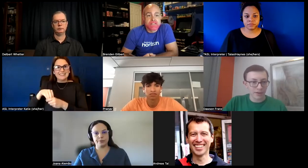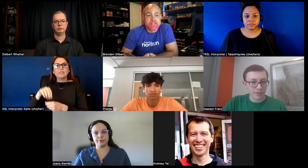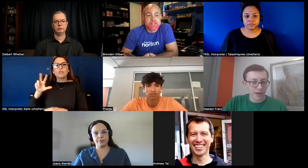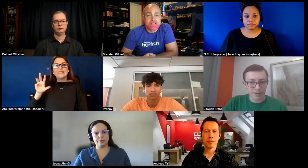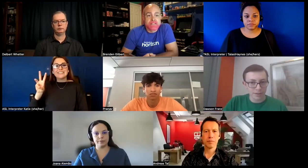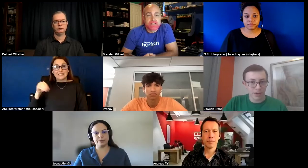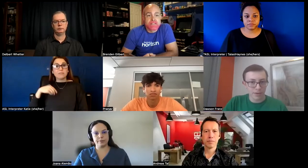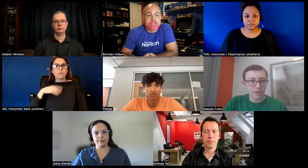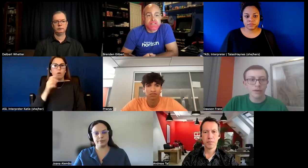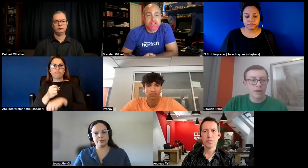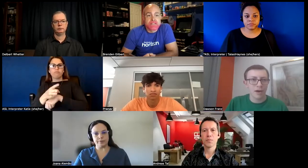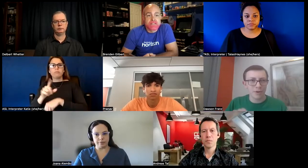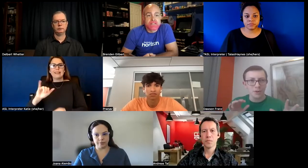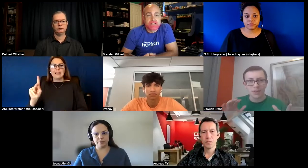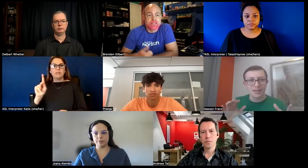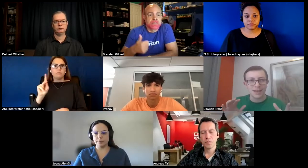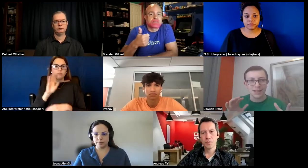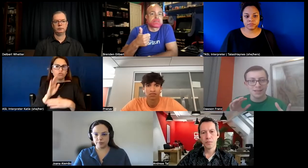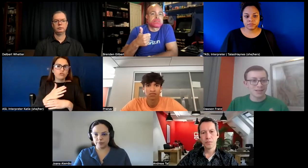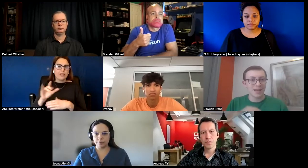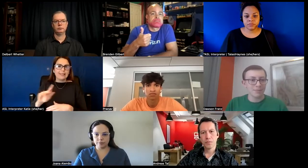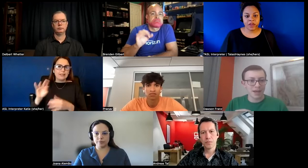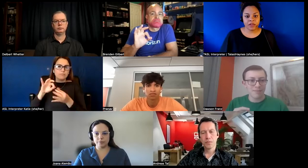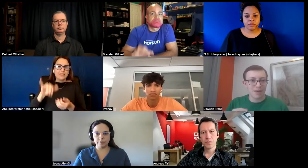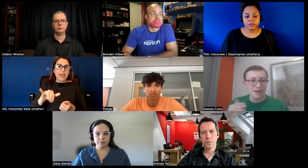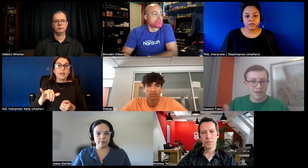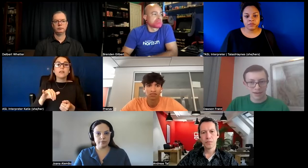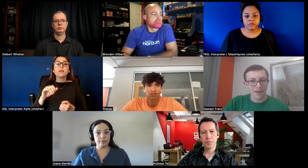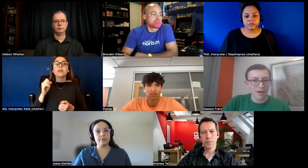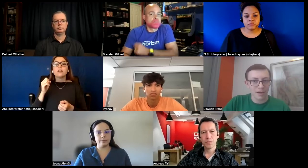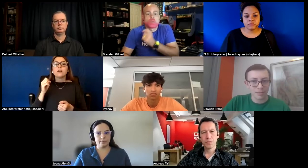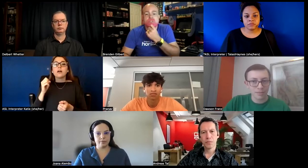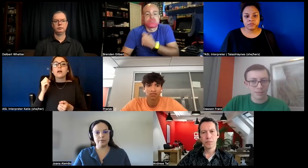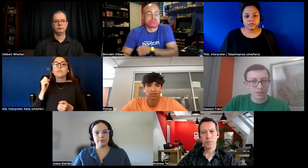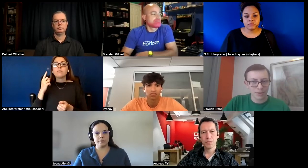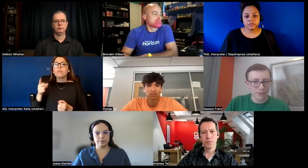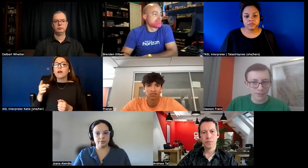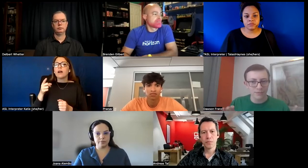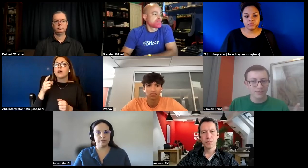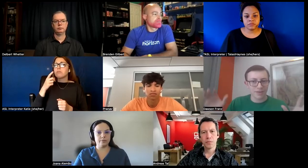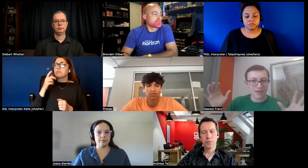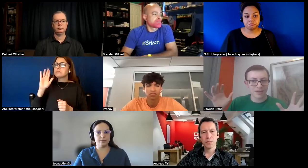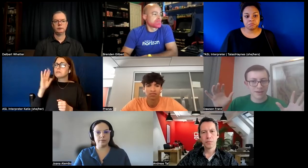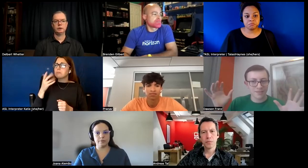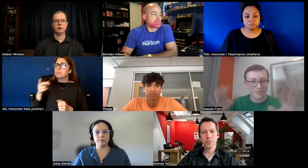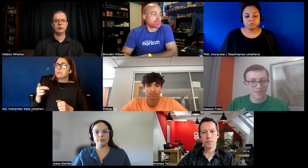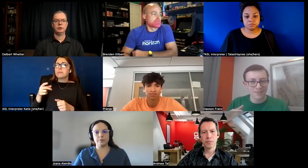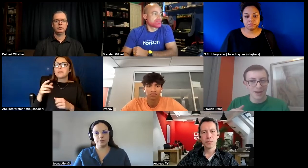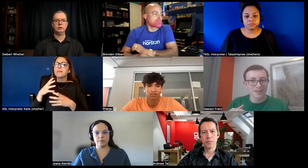for that as well um but it looks like it's an attempt at making um some sort of like i guess